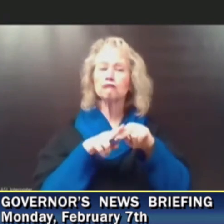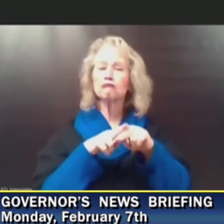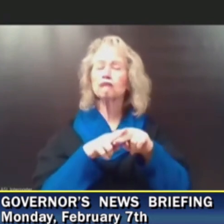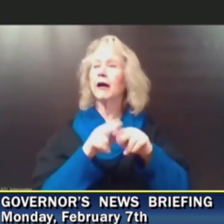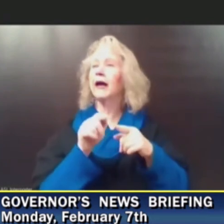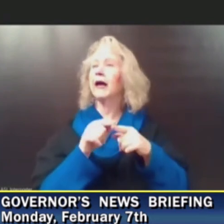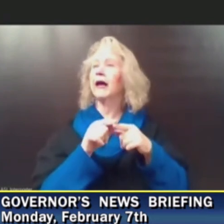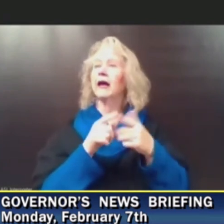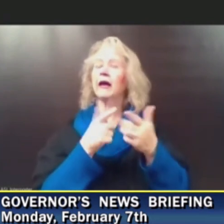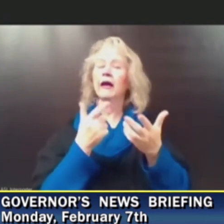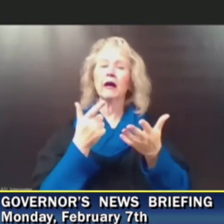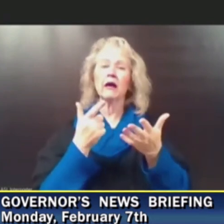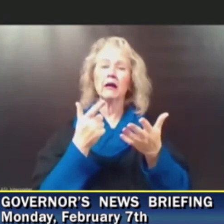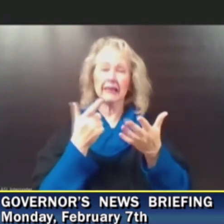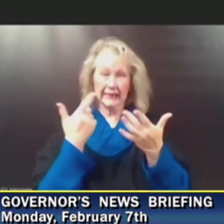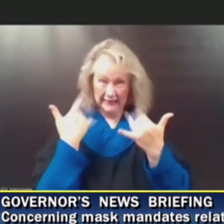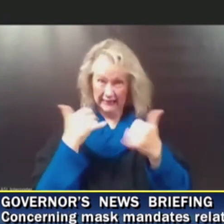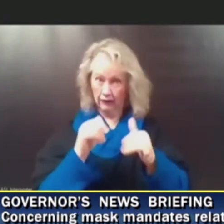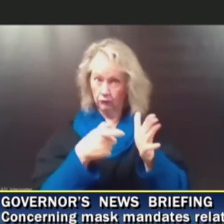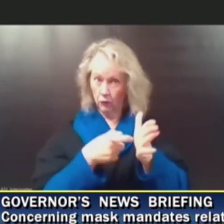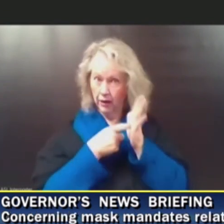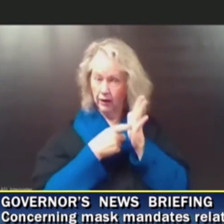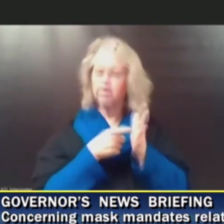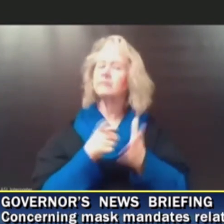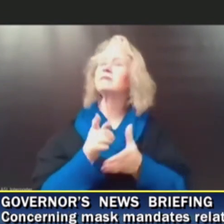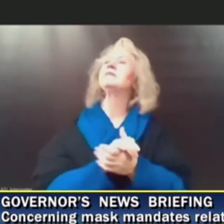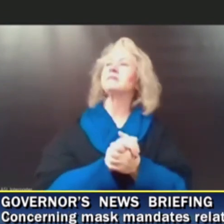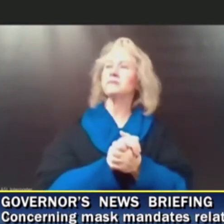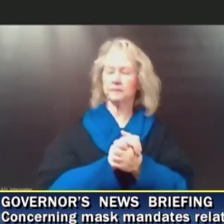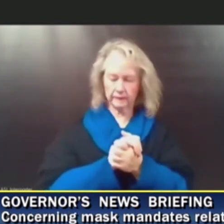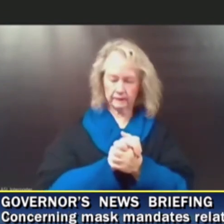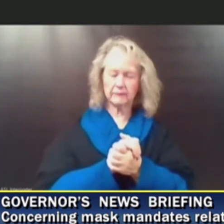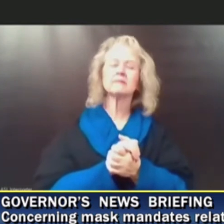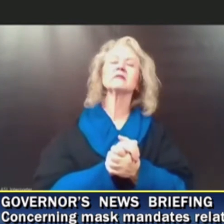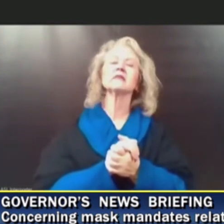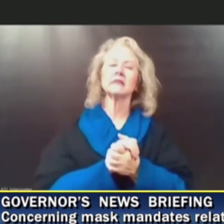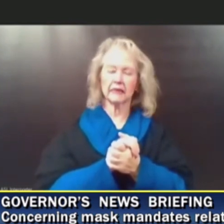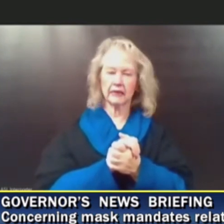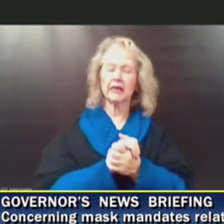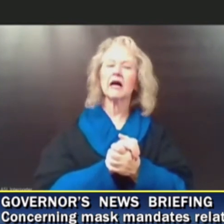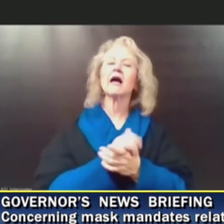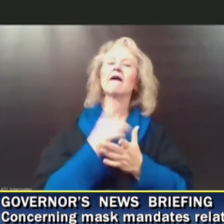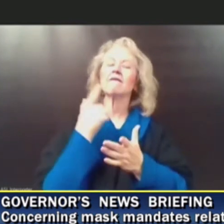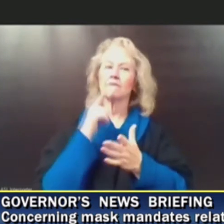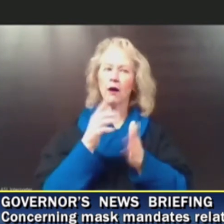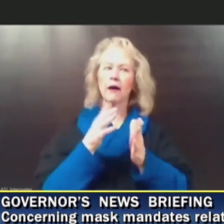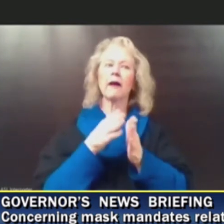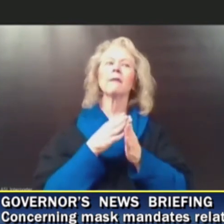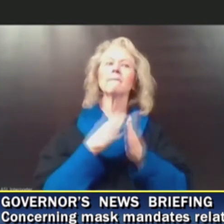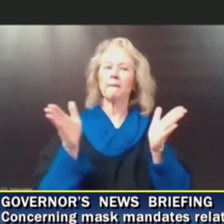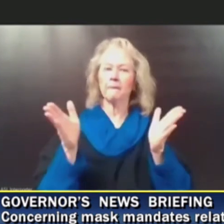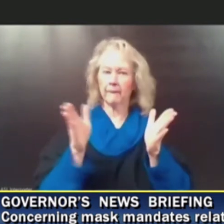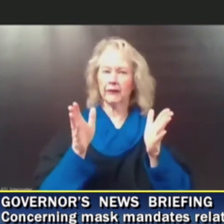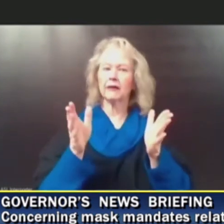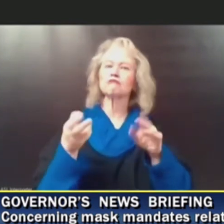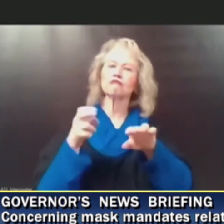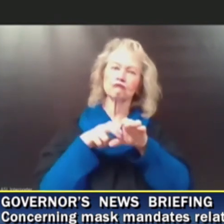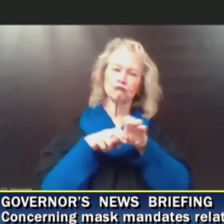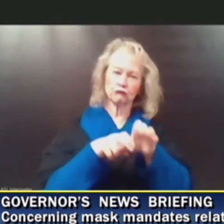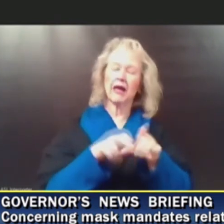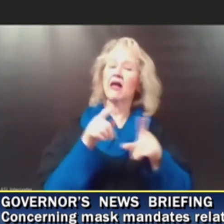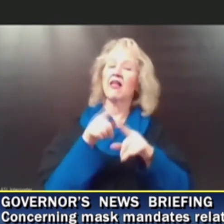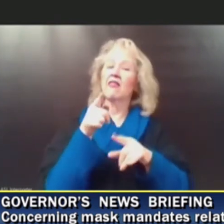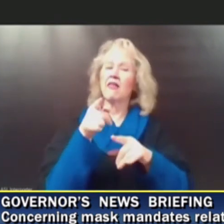affected by what you're recommending? There are mask mandates in, for example, public transportation. That's under federal